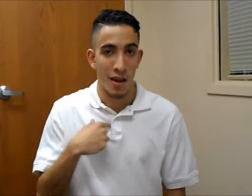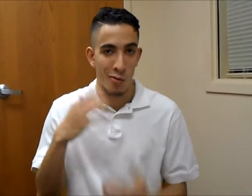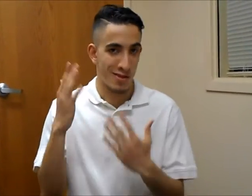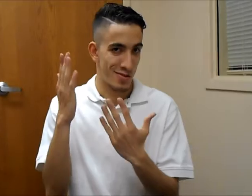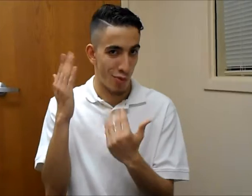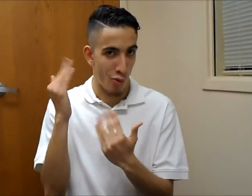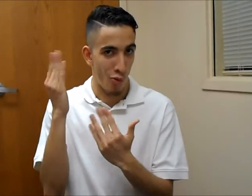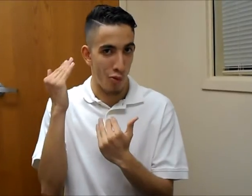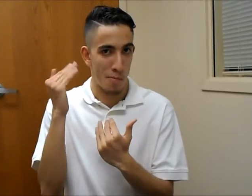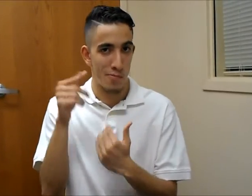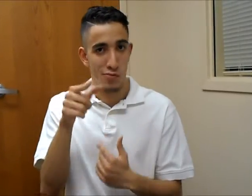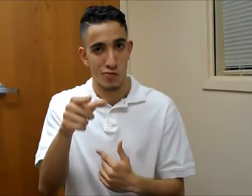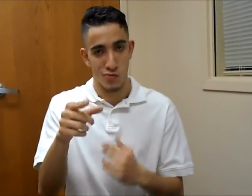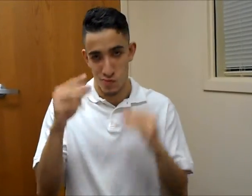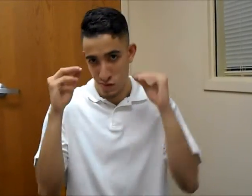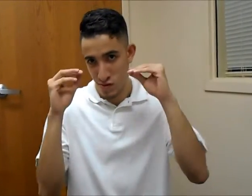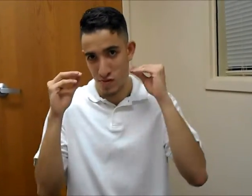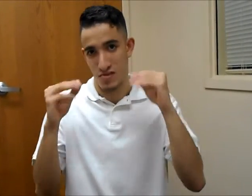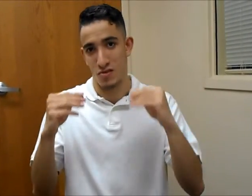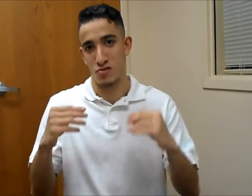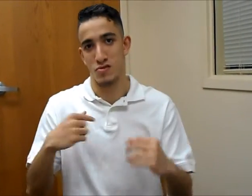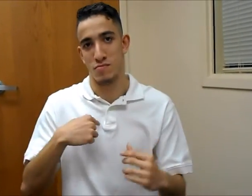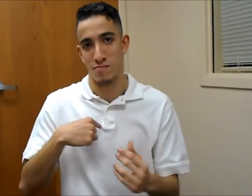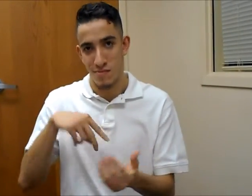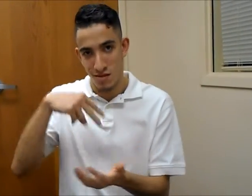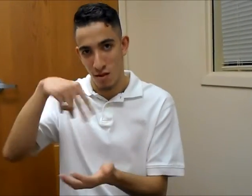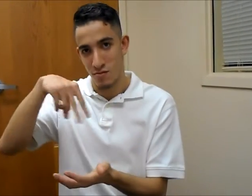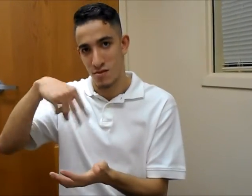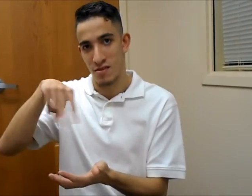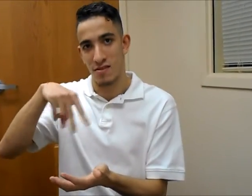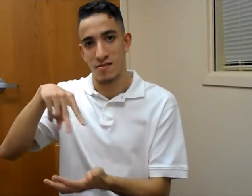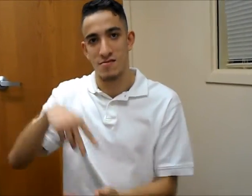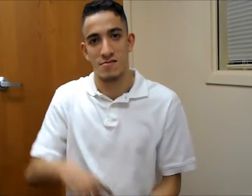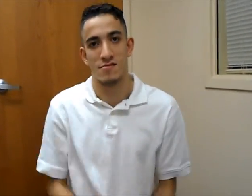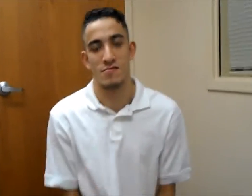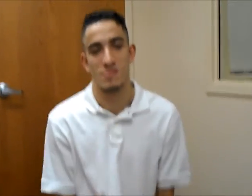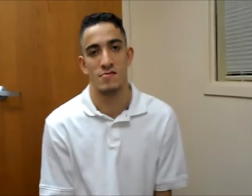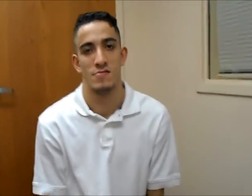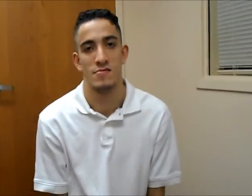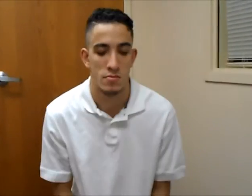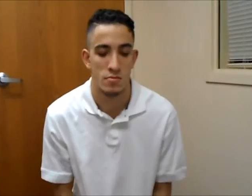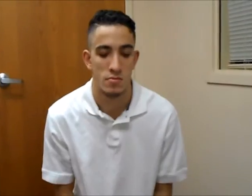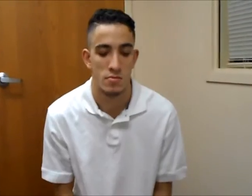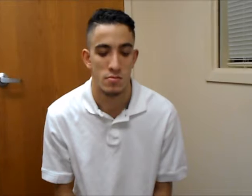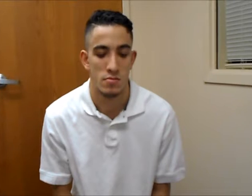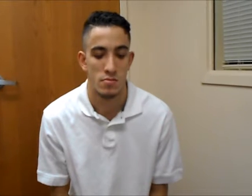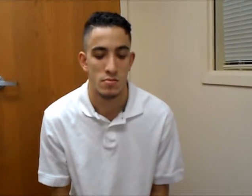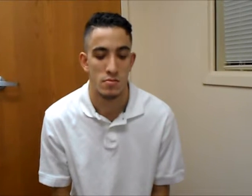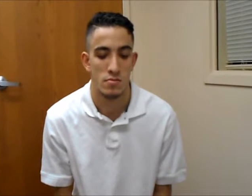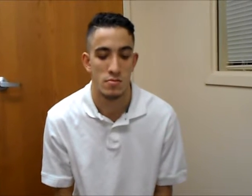I was hoping you could teach me to dance. Act 3.